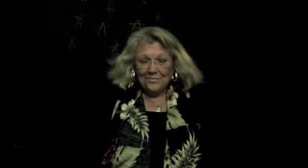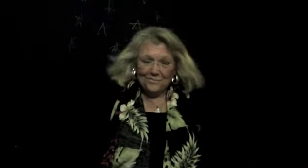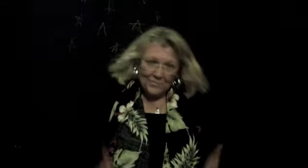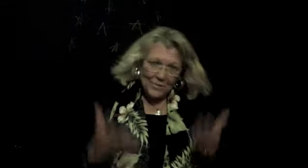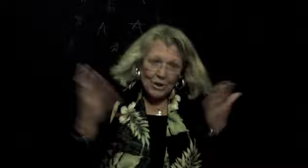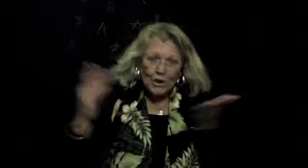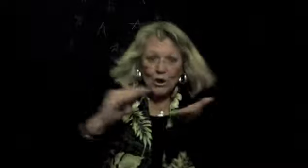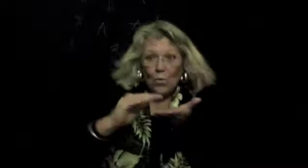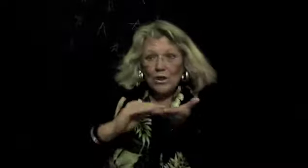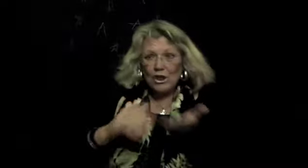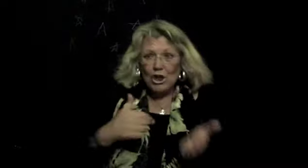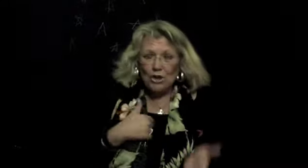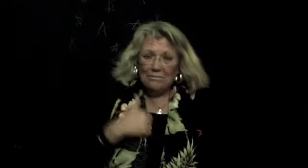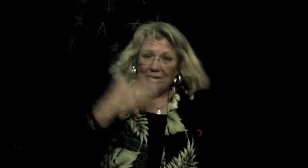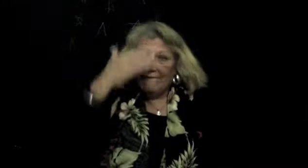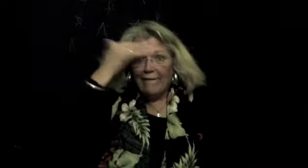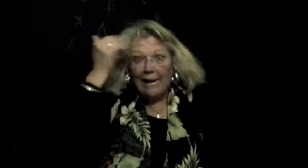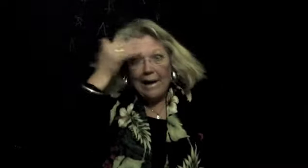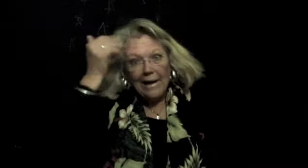So excuse me if I forget